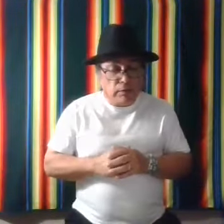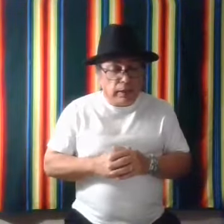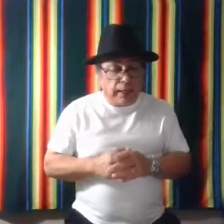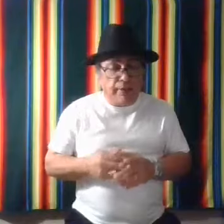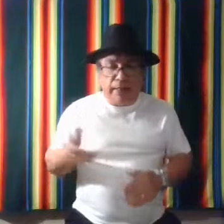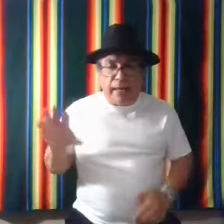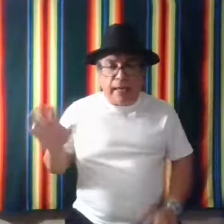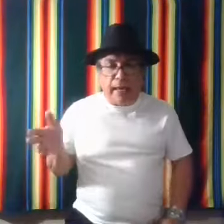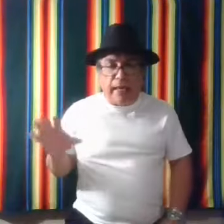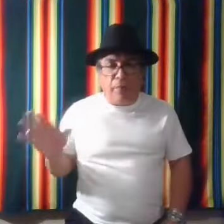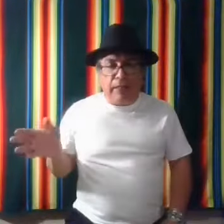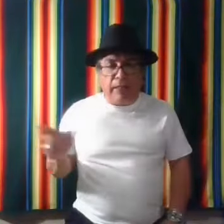And then how many.